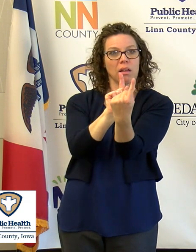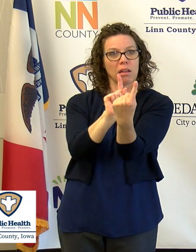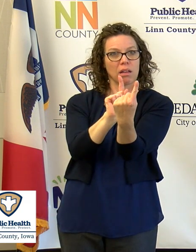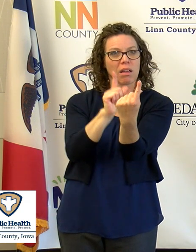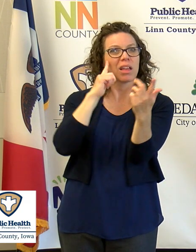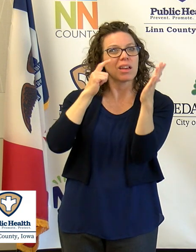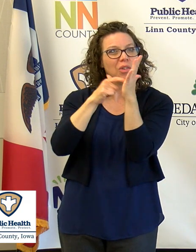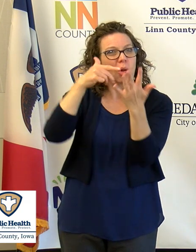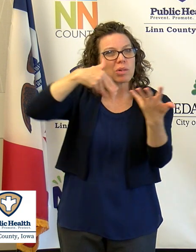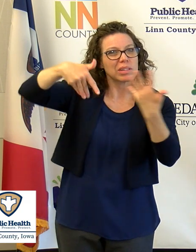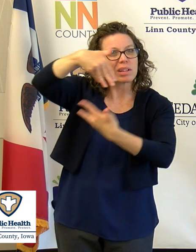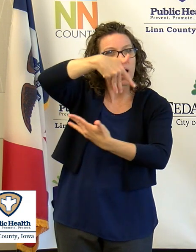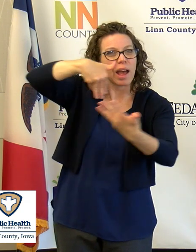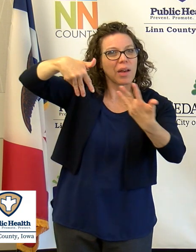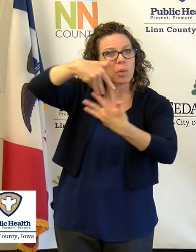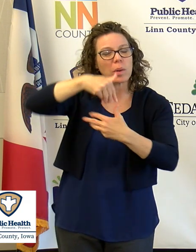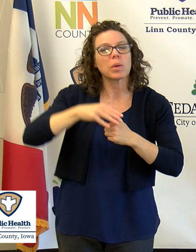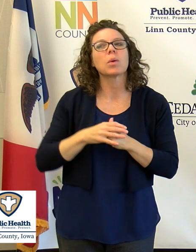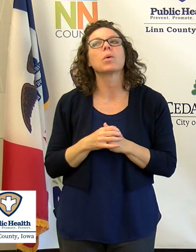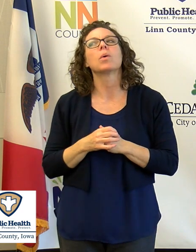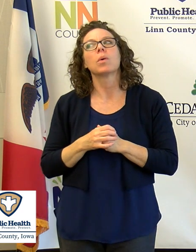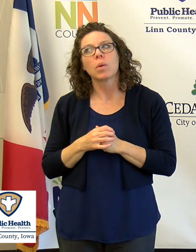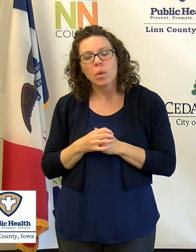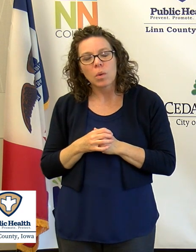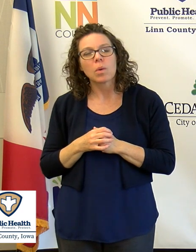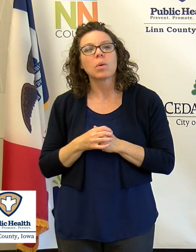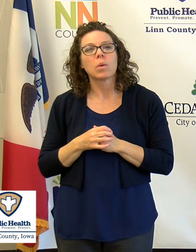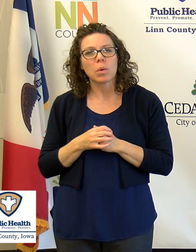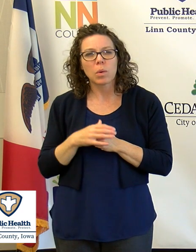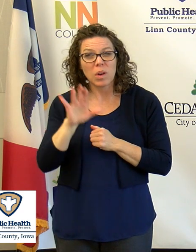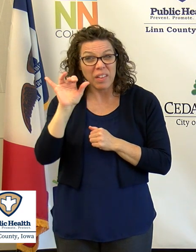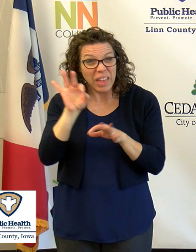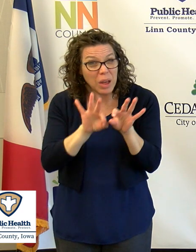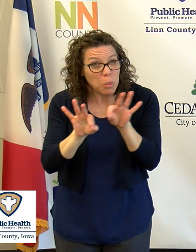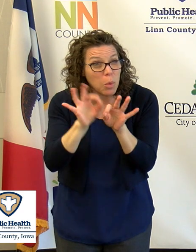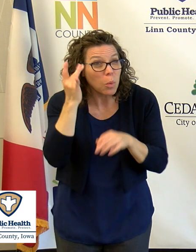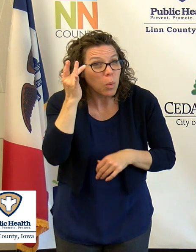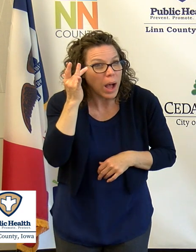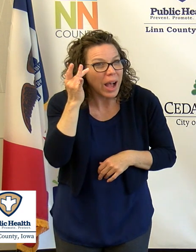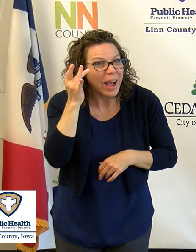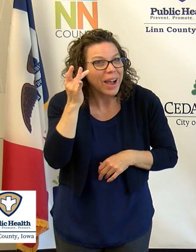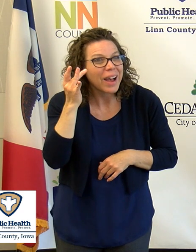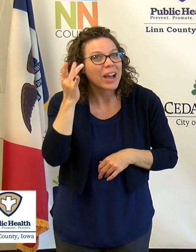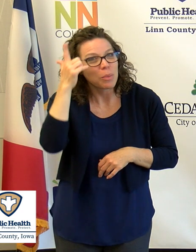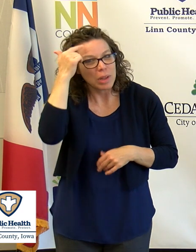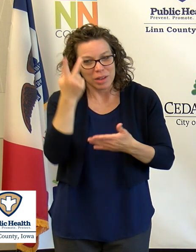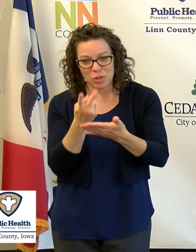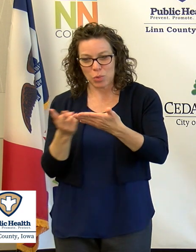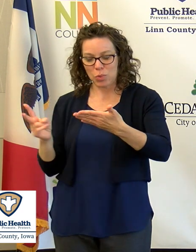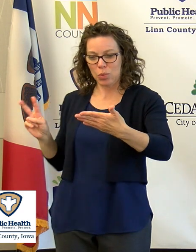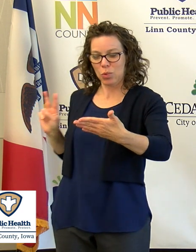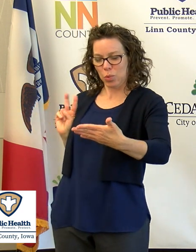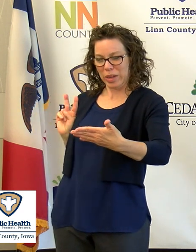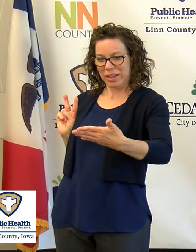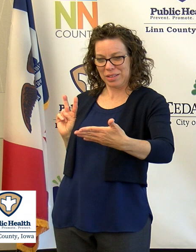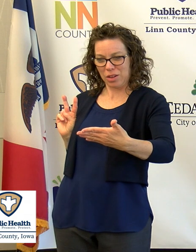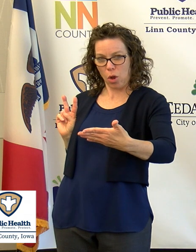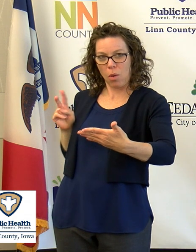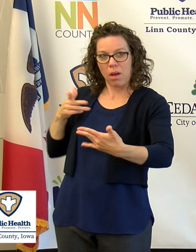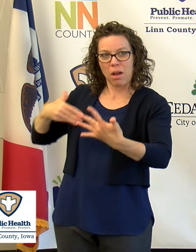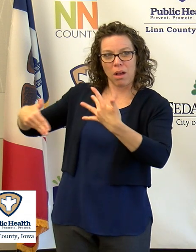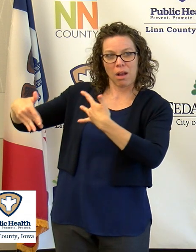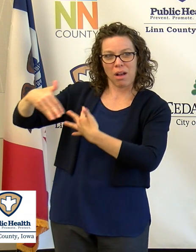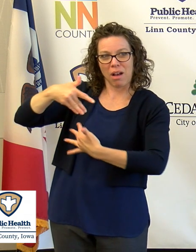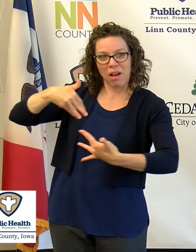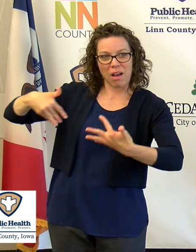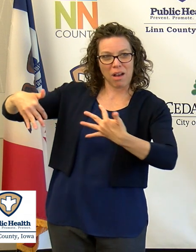had been gathering together. This is important because this is about the same time period that it takes to be able to spread